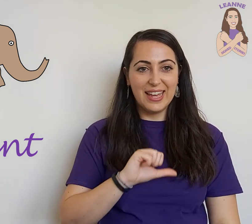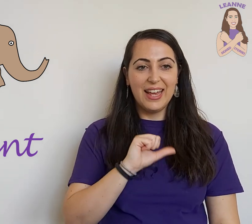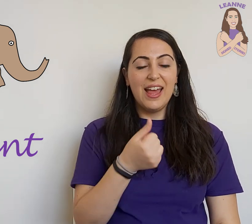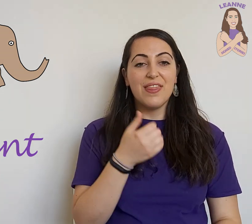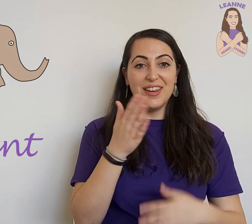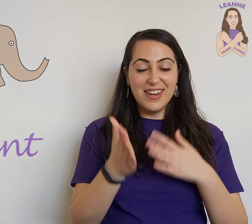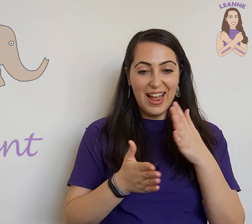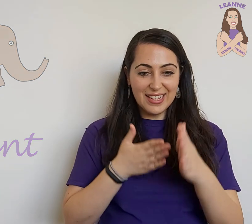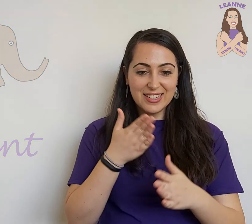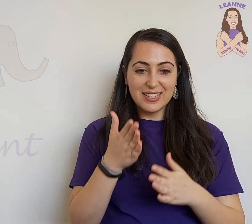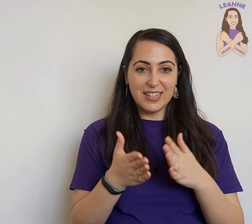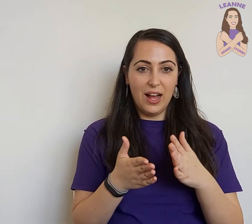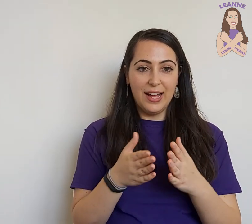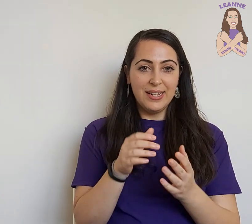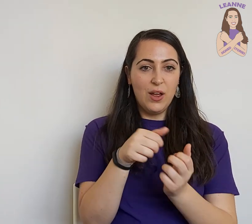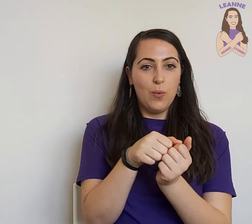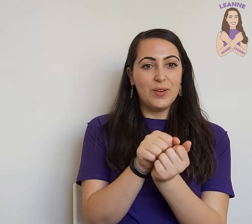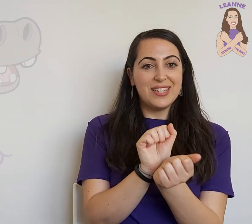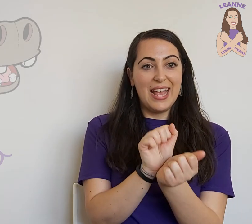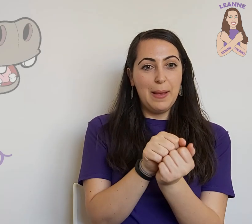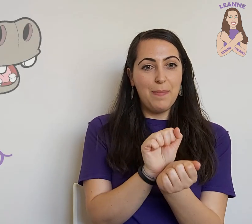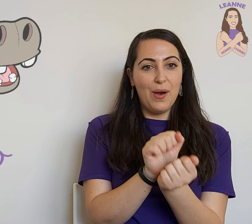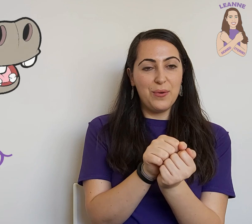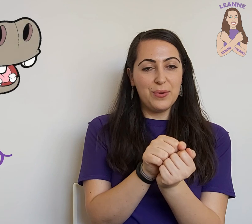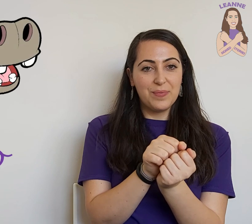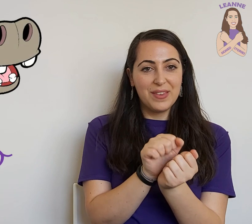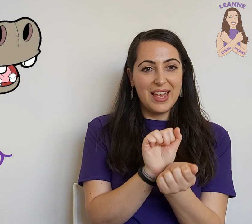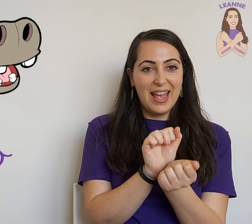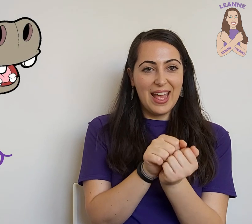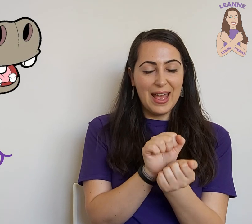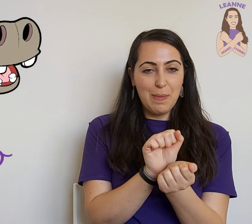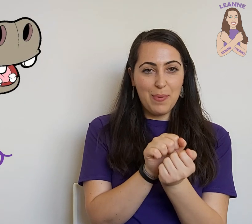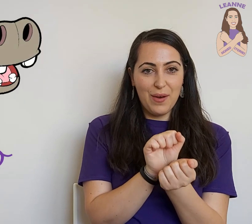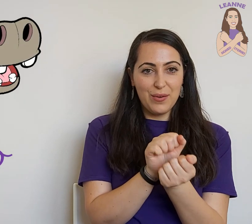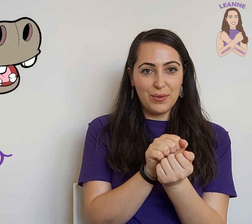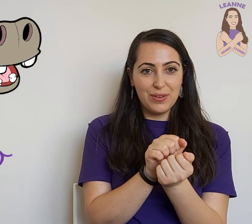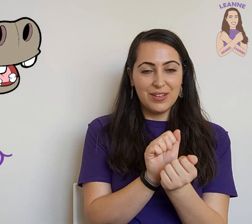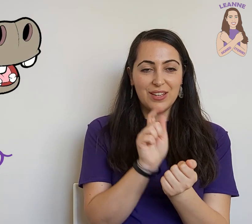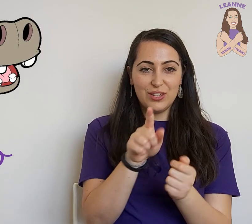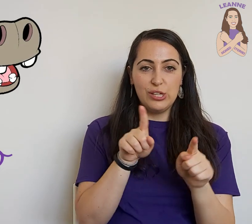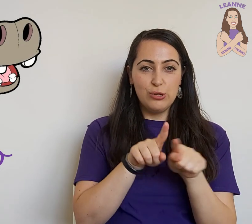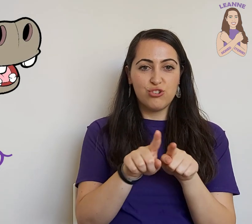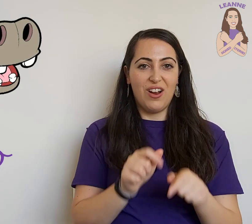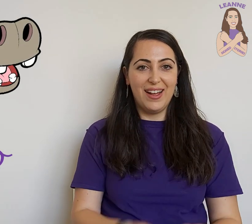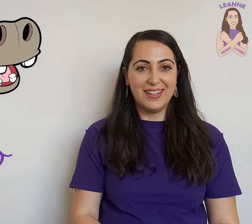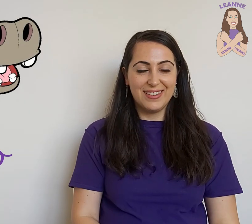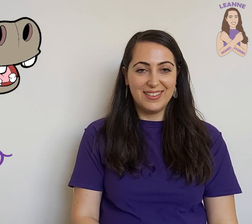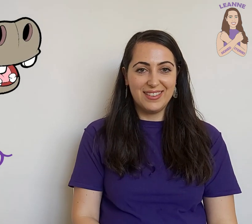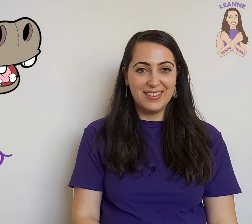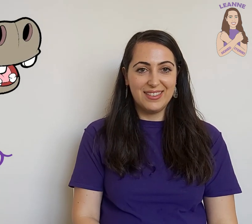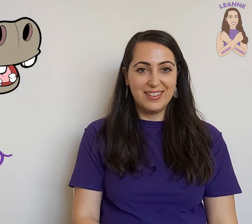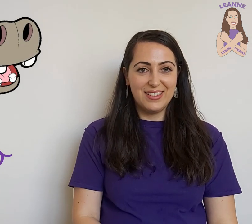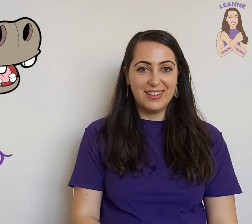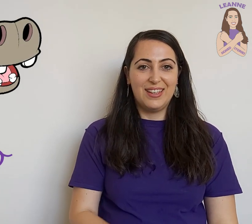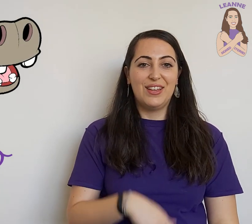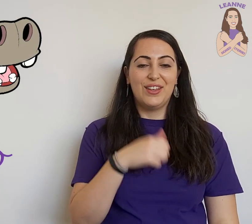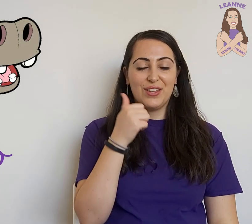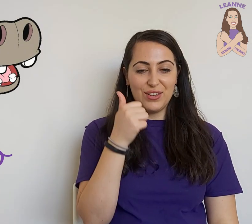The next sign was hippo. Hippo. You try. Good.